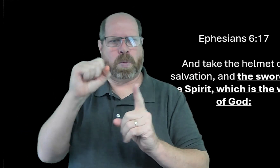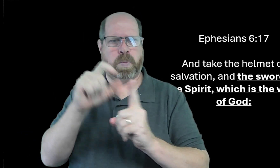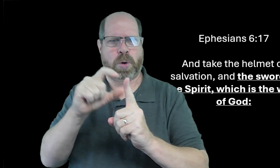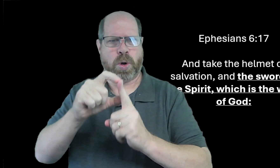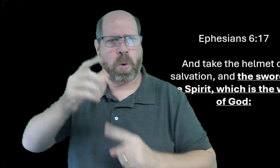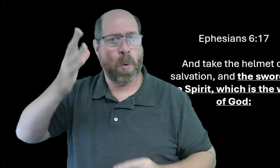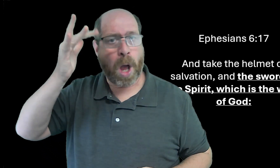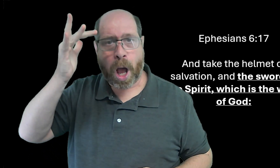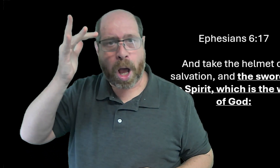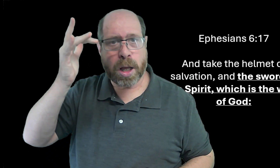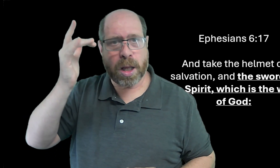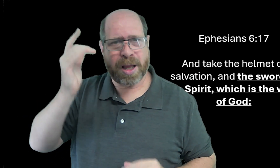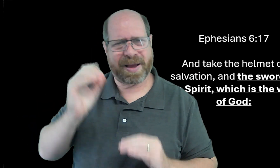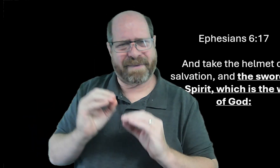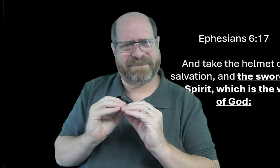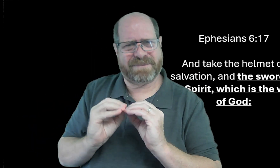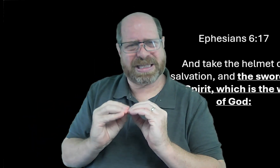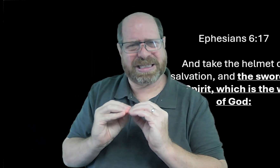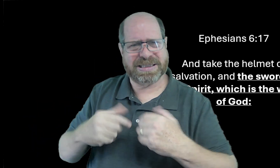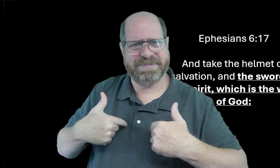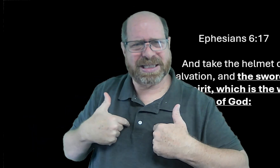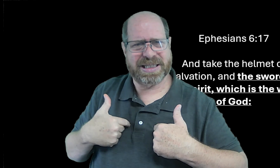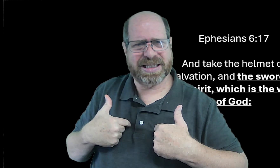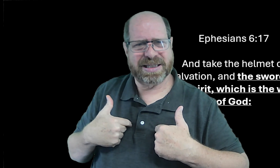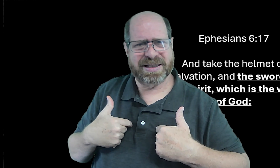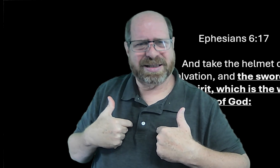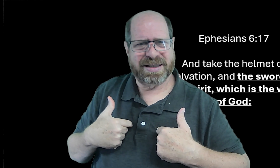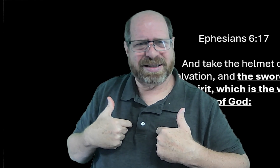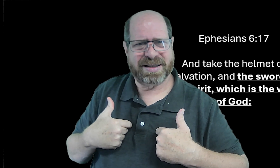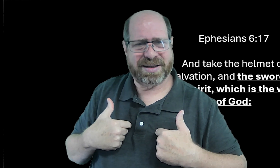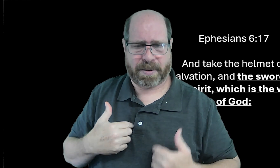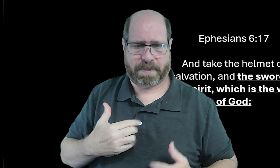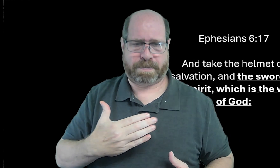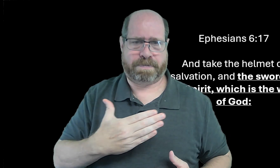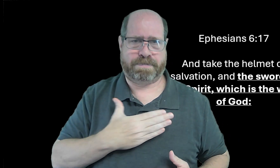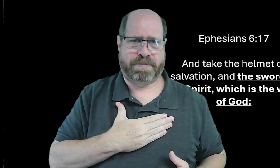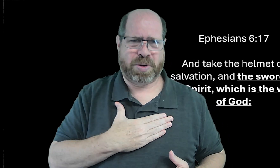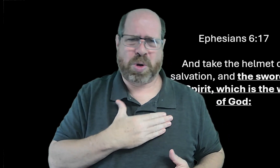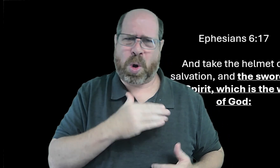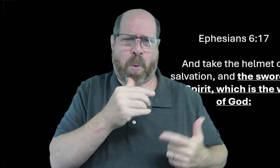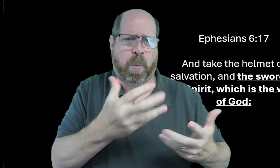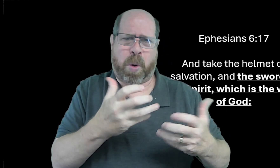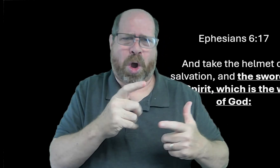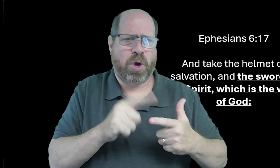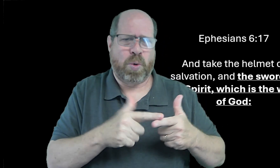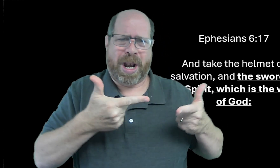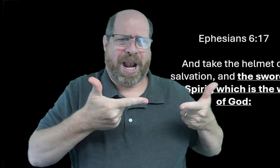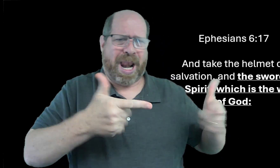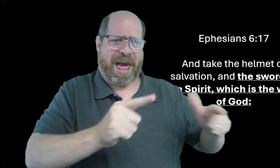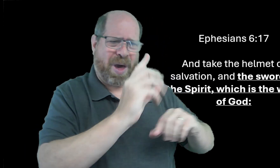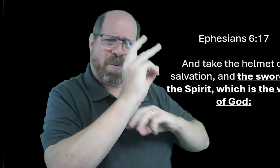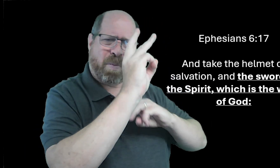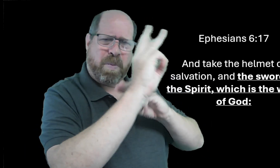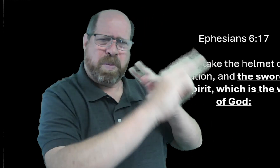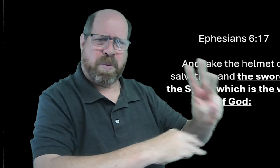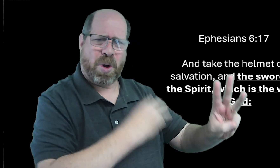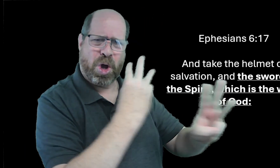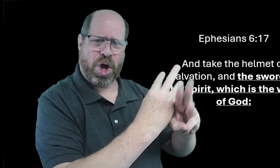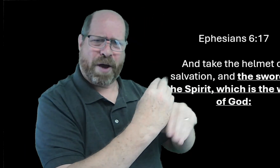but i need god's word to fix to fix me and to not allow the